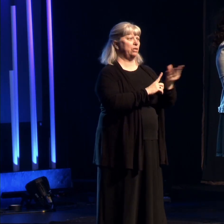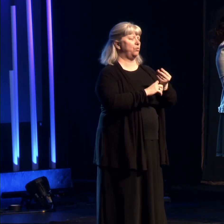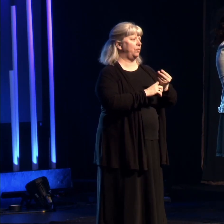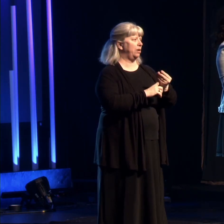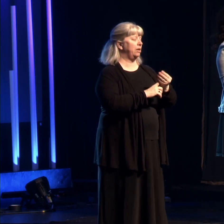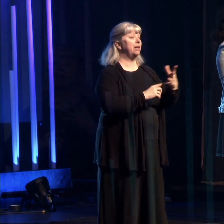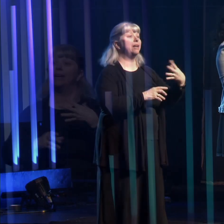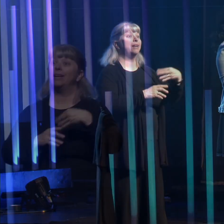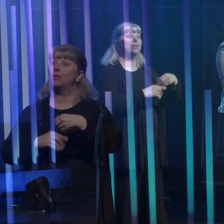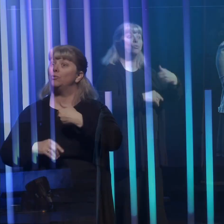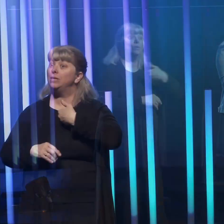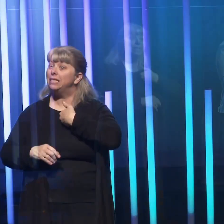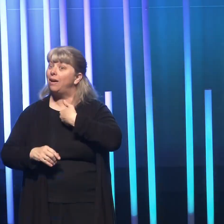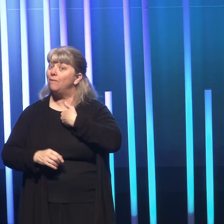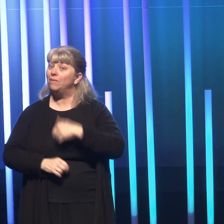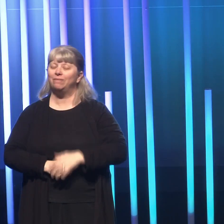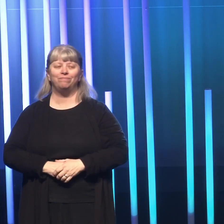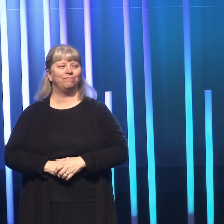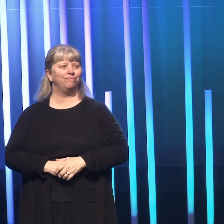including yourself.